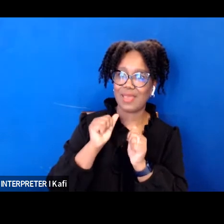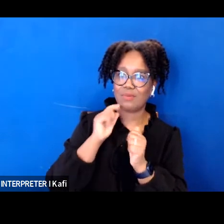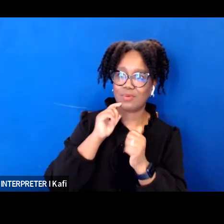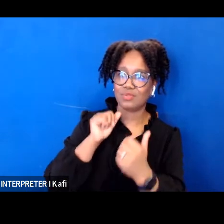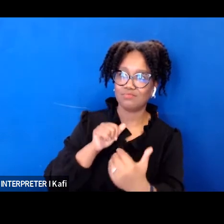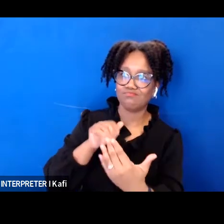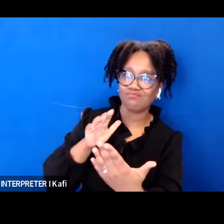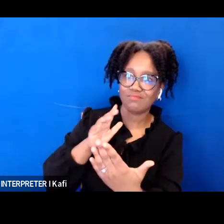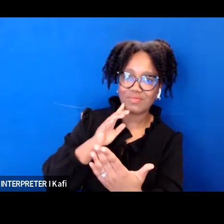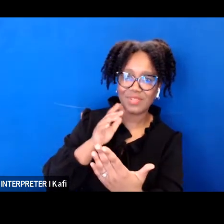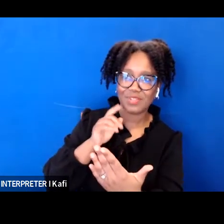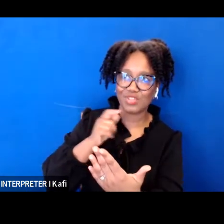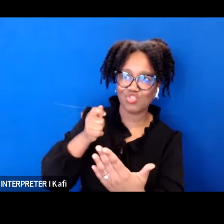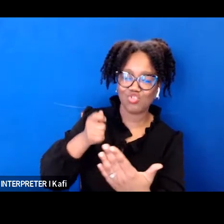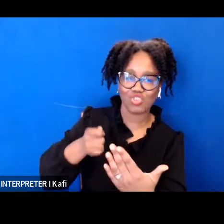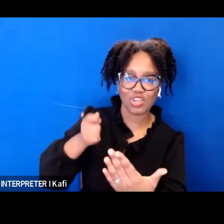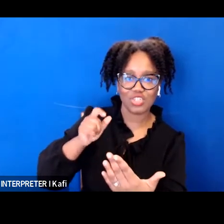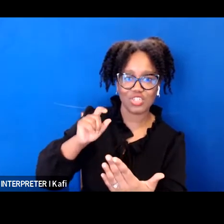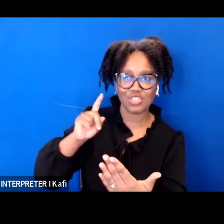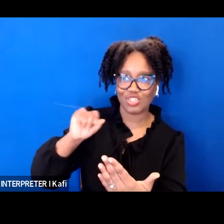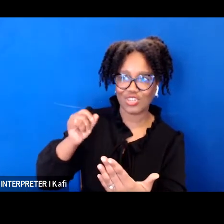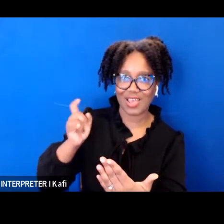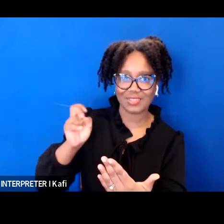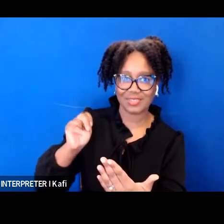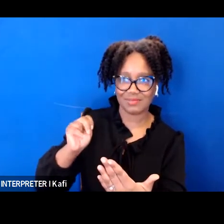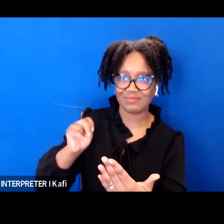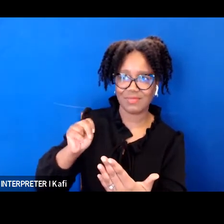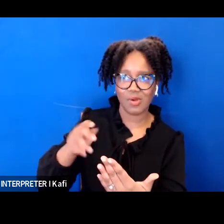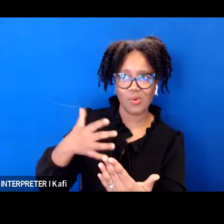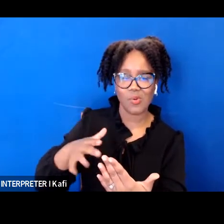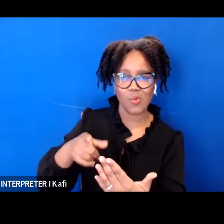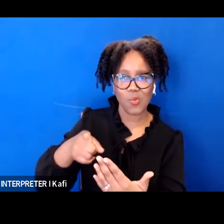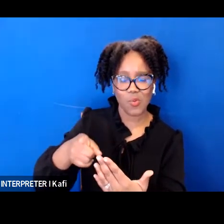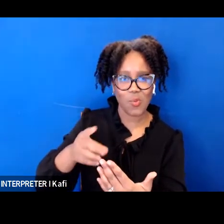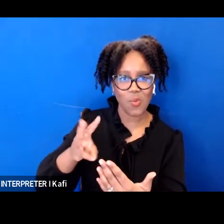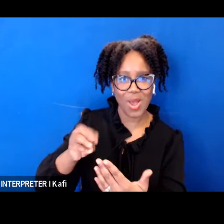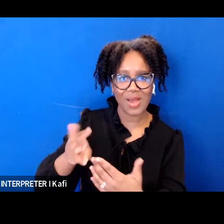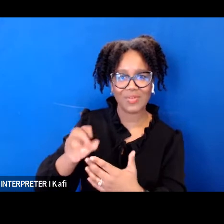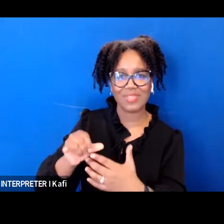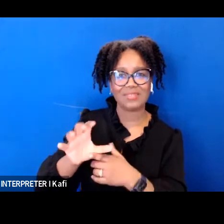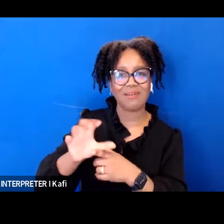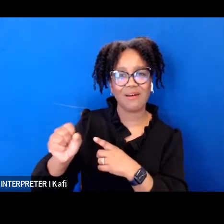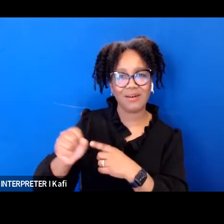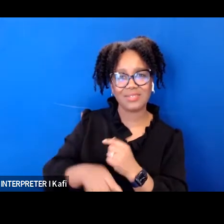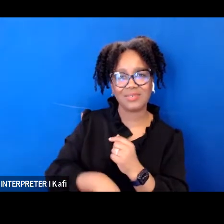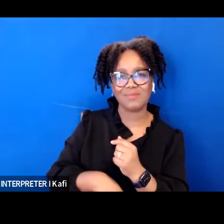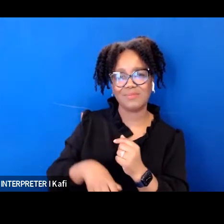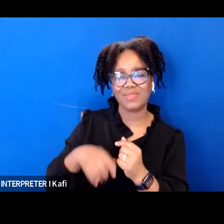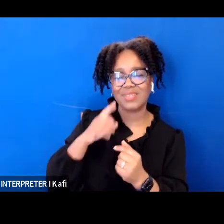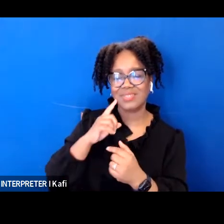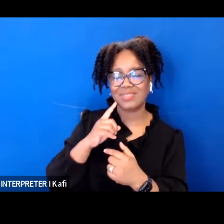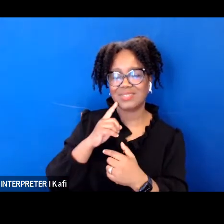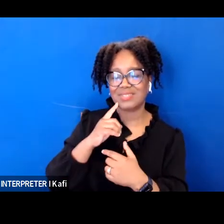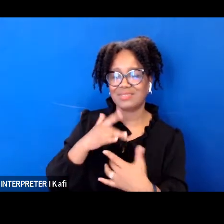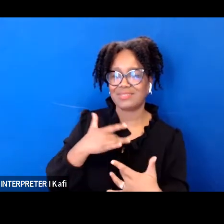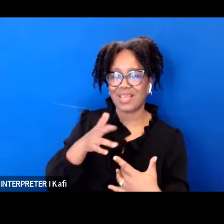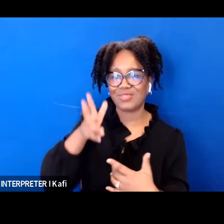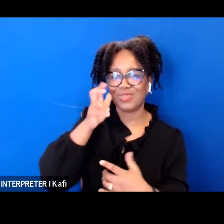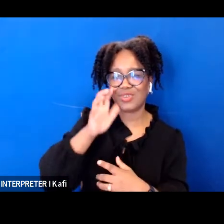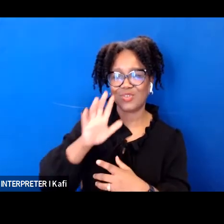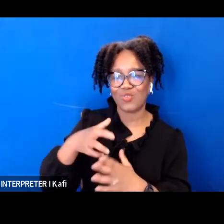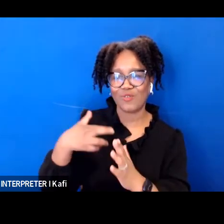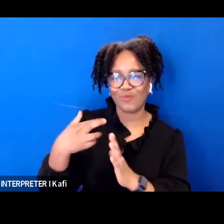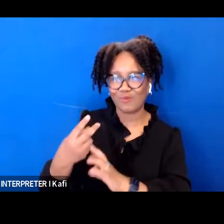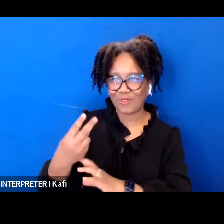so thank you and thank you for all your reflections in your call to action so coming up next we have rianne